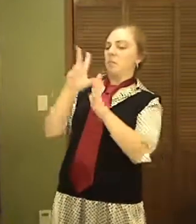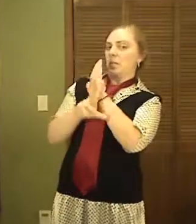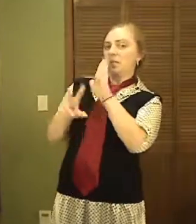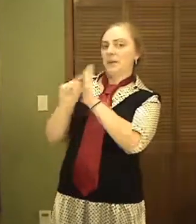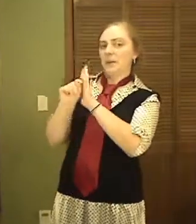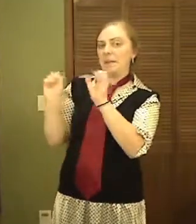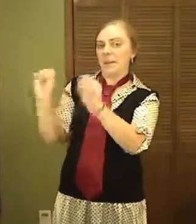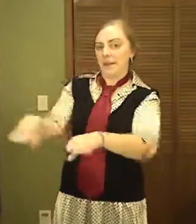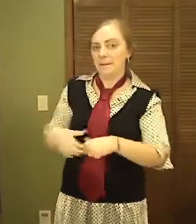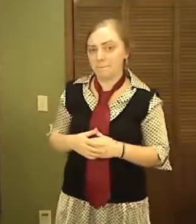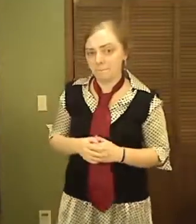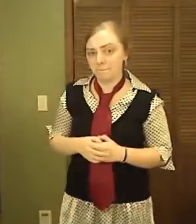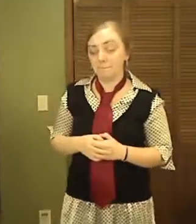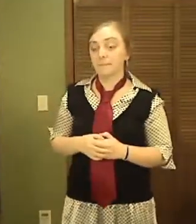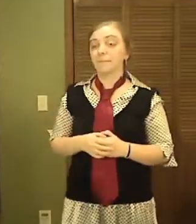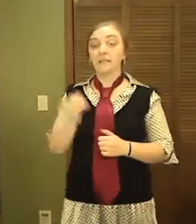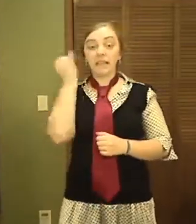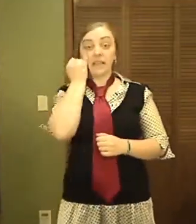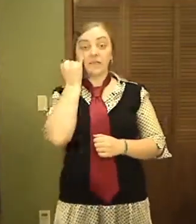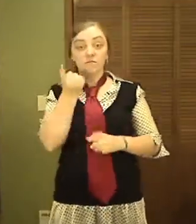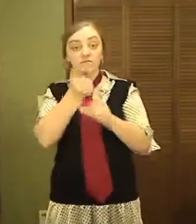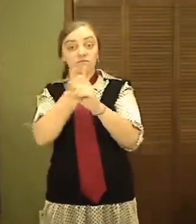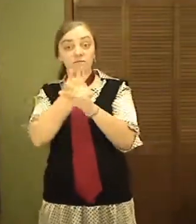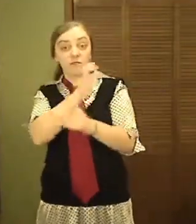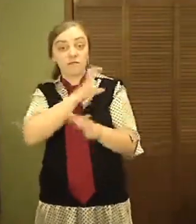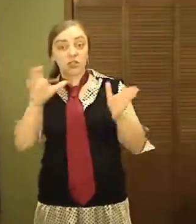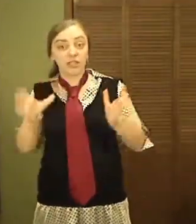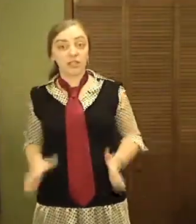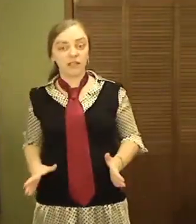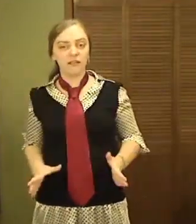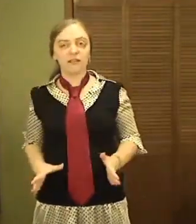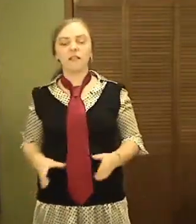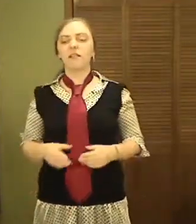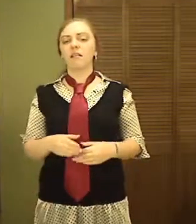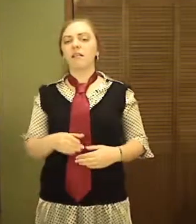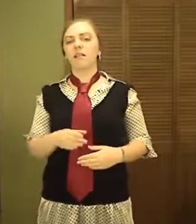If you are a Christian, think about what that means.